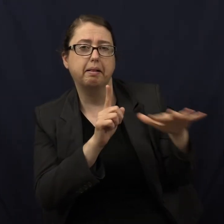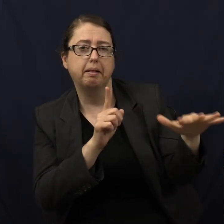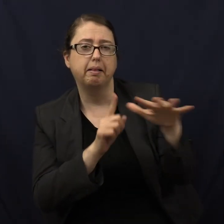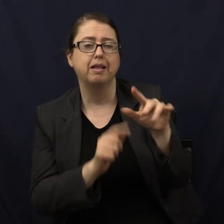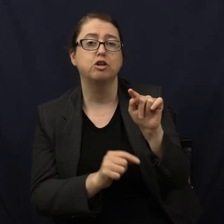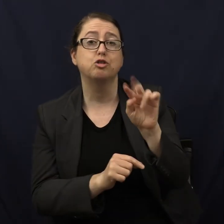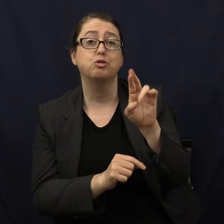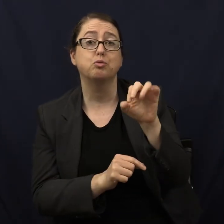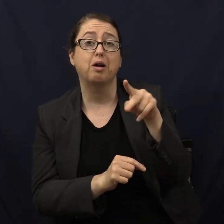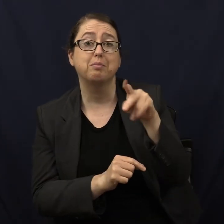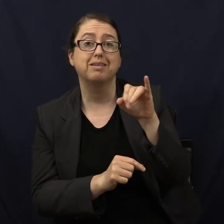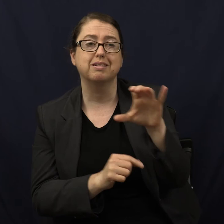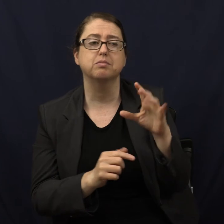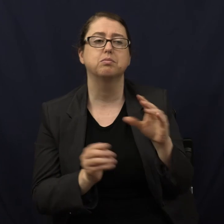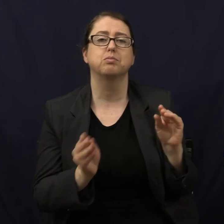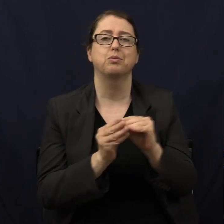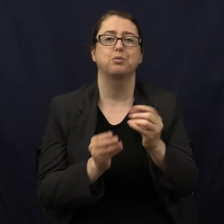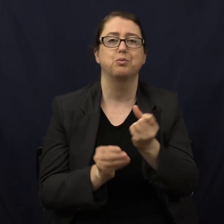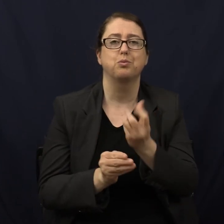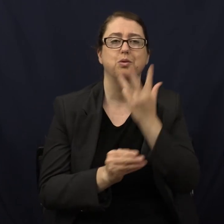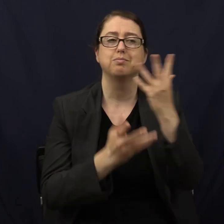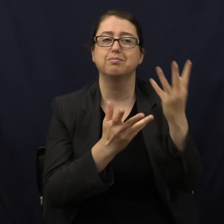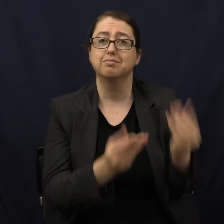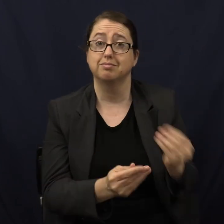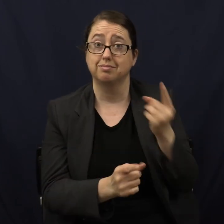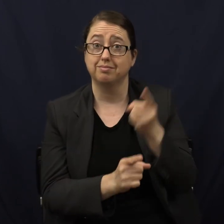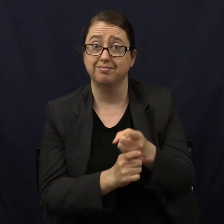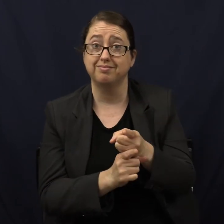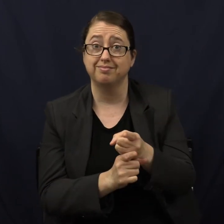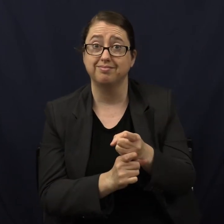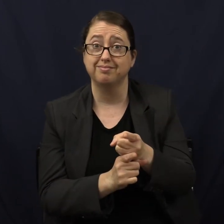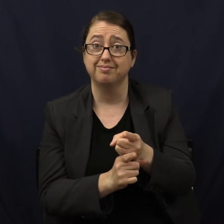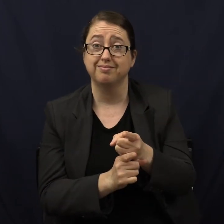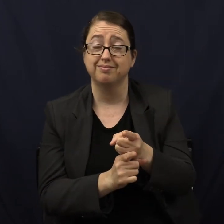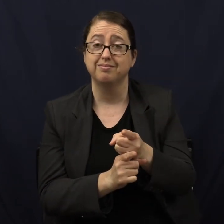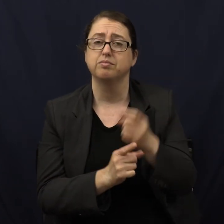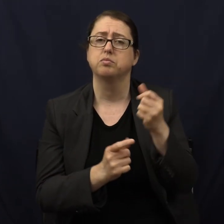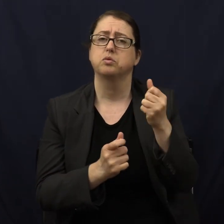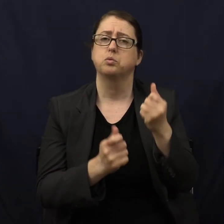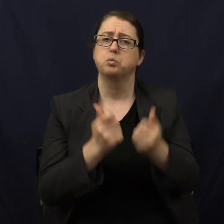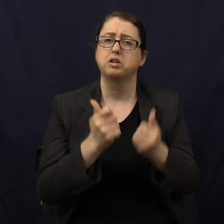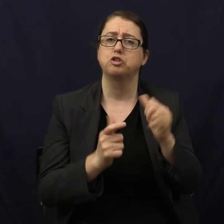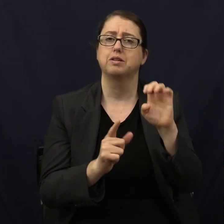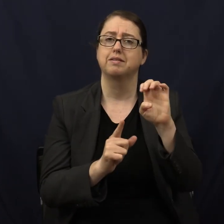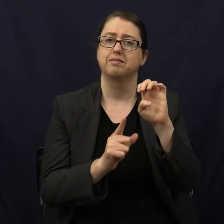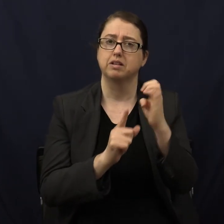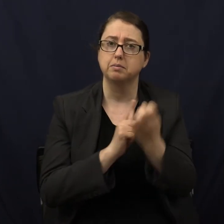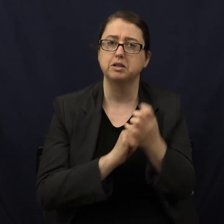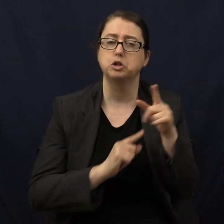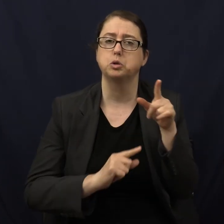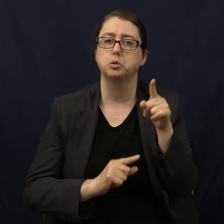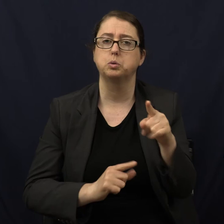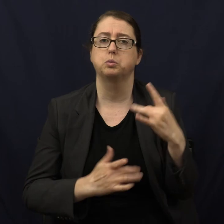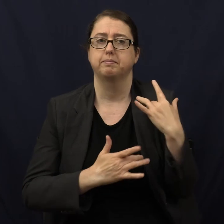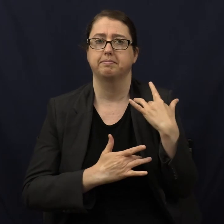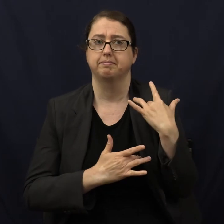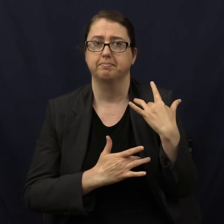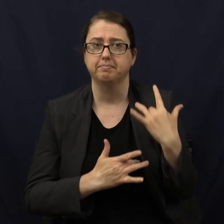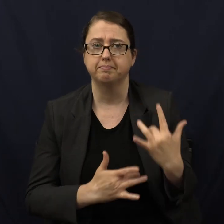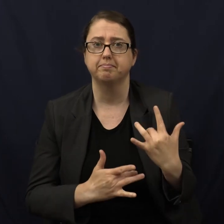Tropics. Warm and moist, right? What environment would you most likely